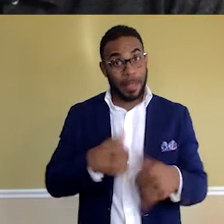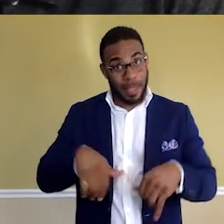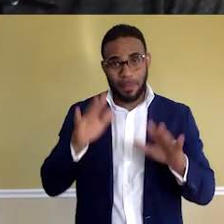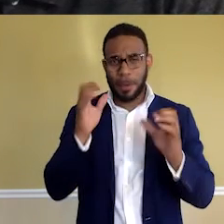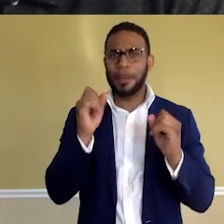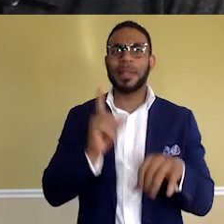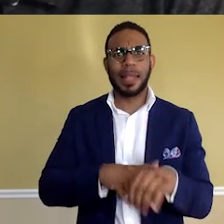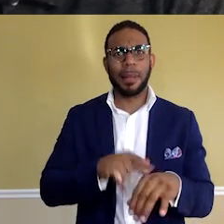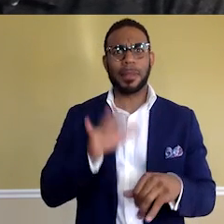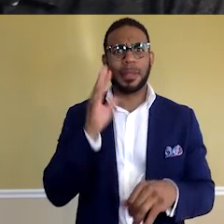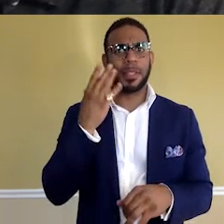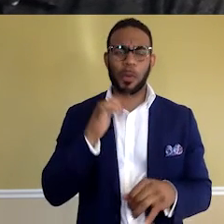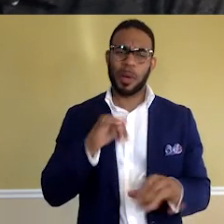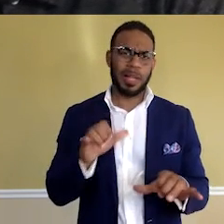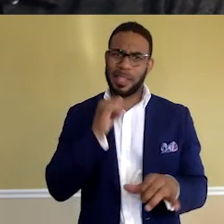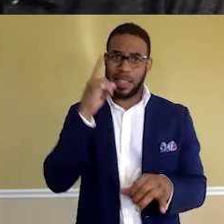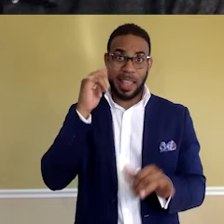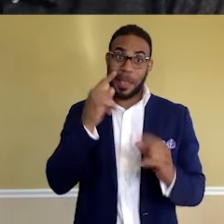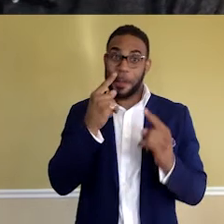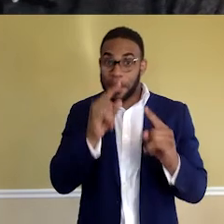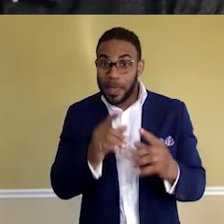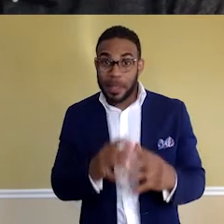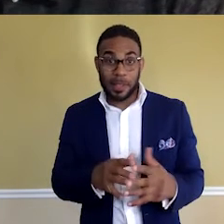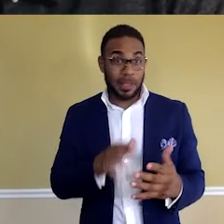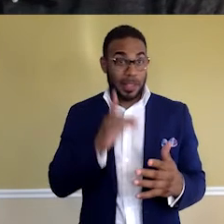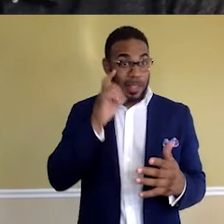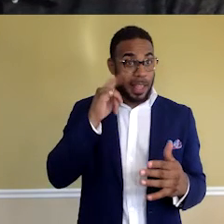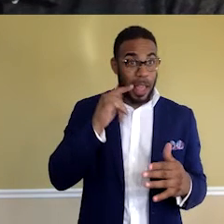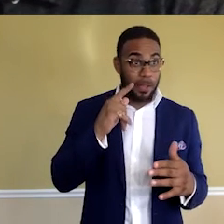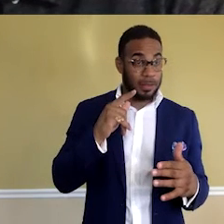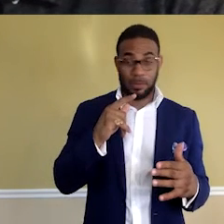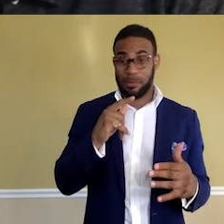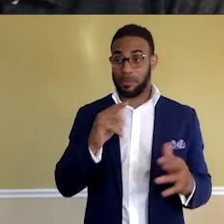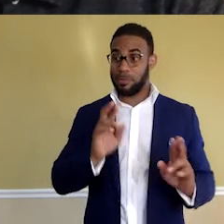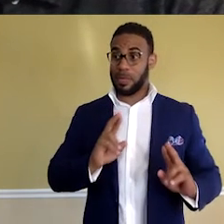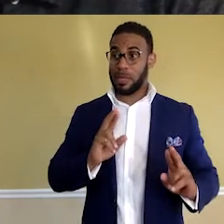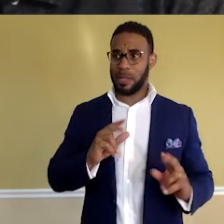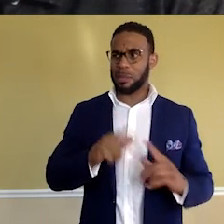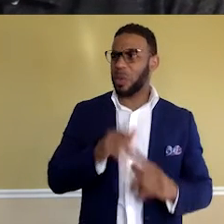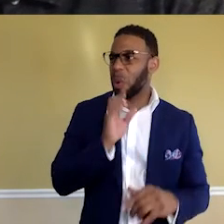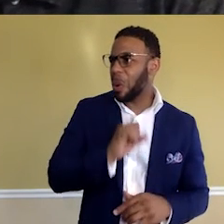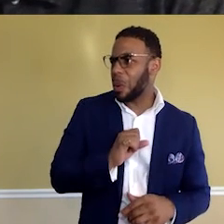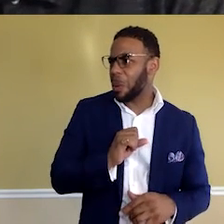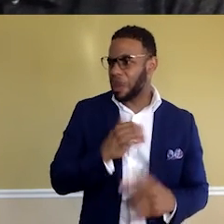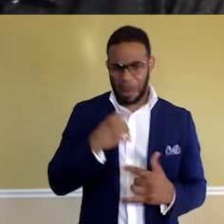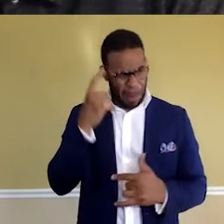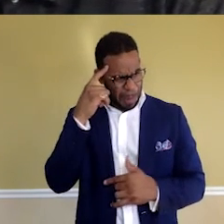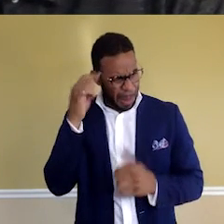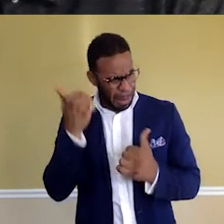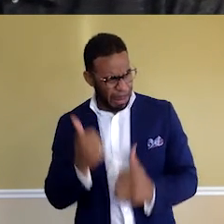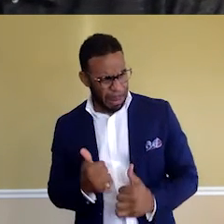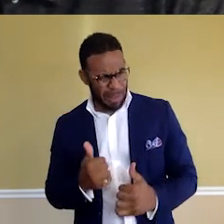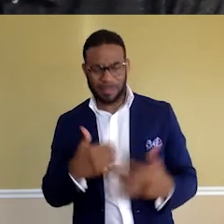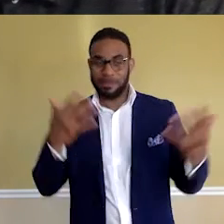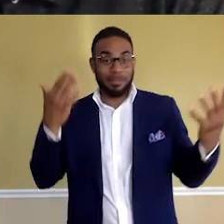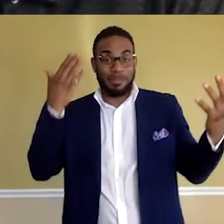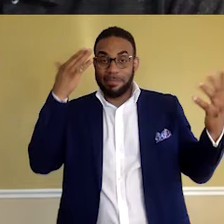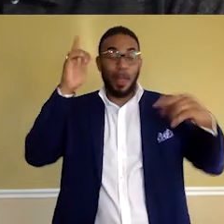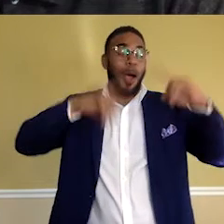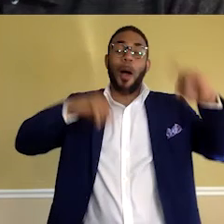times on this journey when I didn't think I could make it. I didn't think I was cut out for it. Maybe I'm just too old. Maybe my brain doesn't function the right way anymore. All kinds of negative